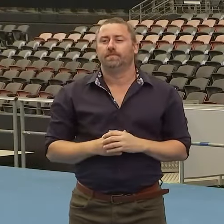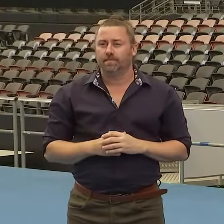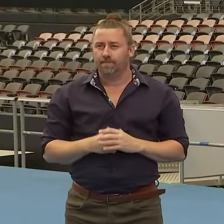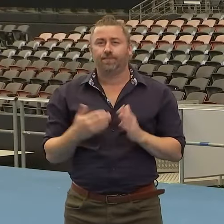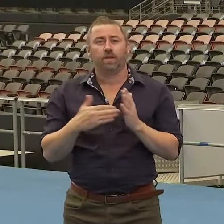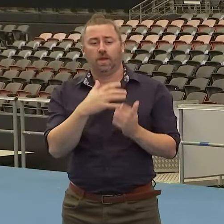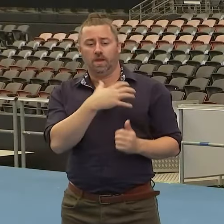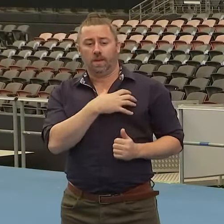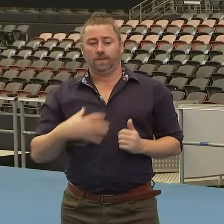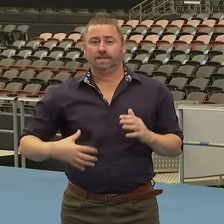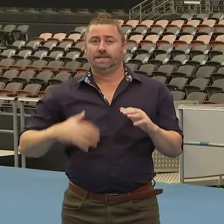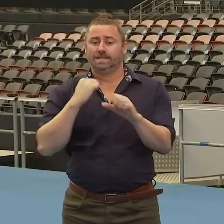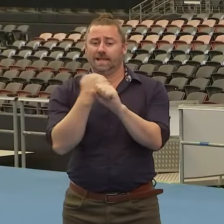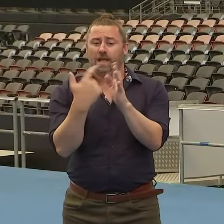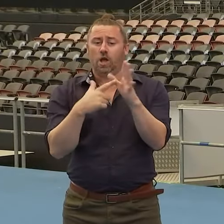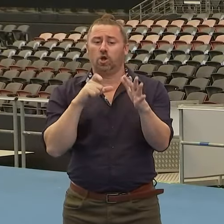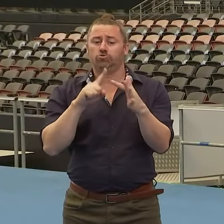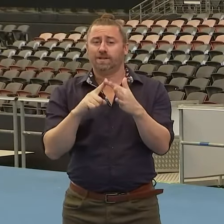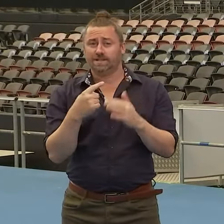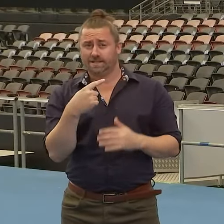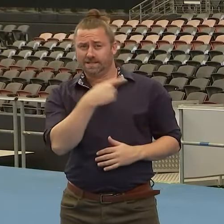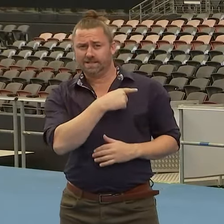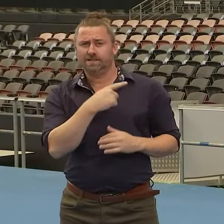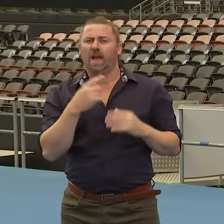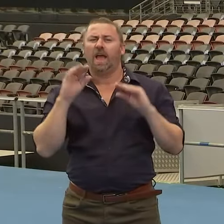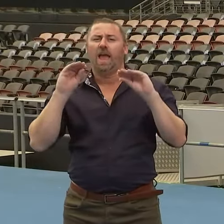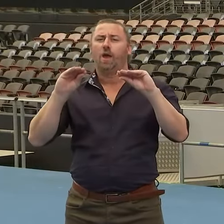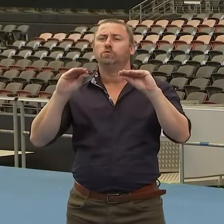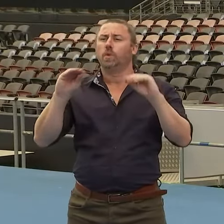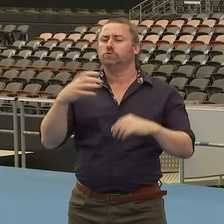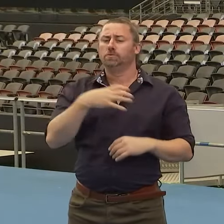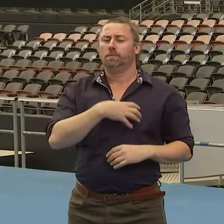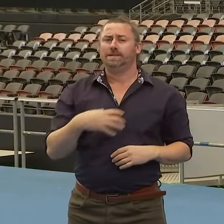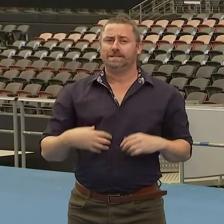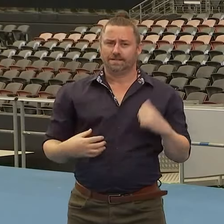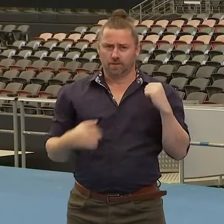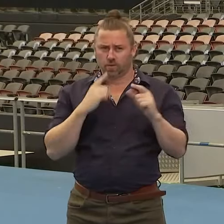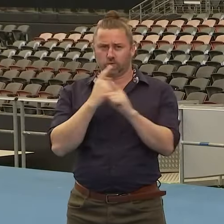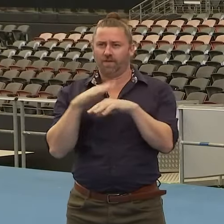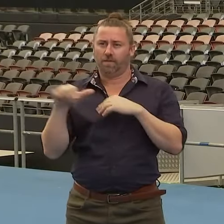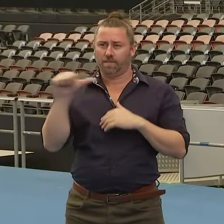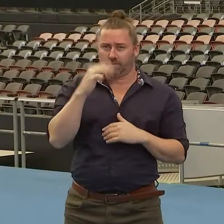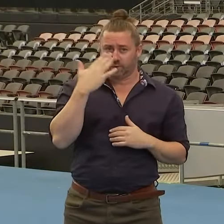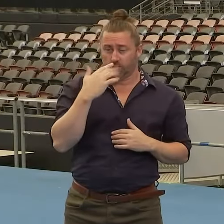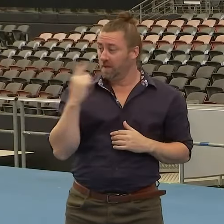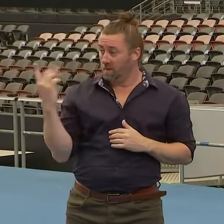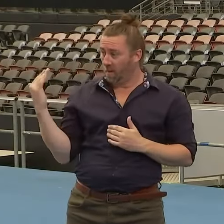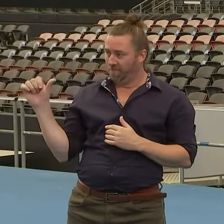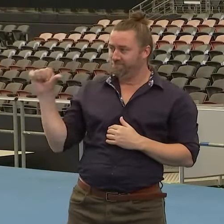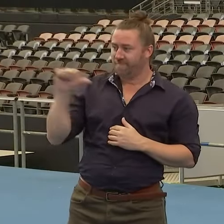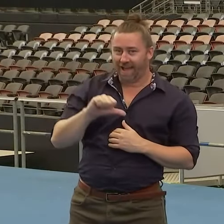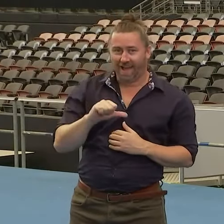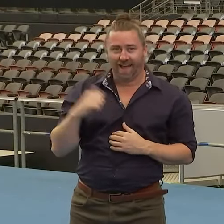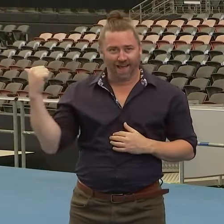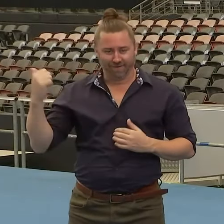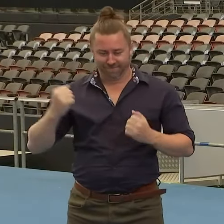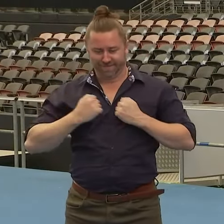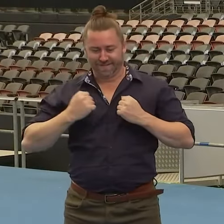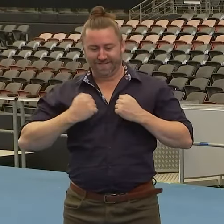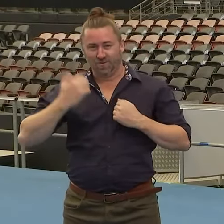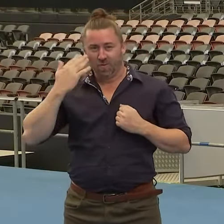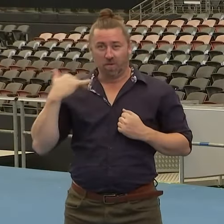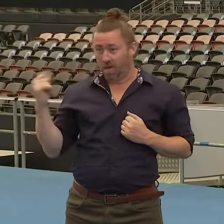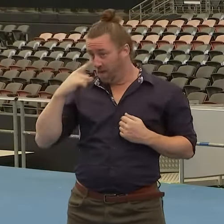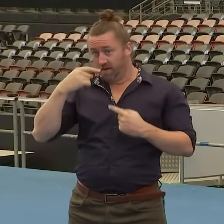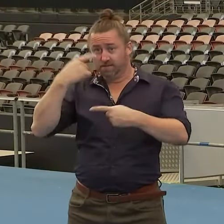I've got Minister Grace here as well to talk about our back to school plan. And we welcome Minister Grace back and she's fighting fit. And she might